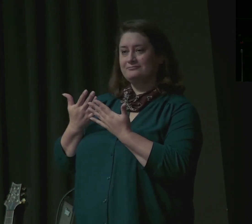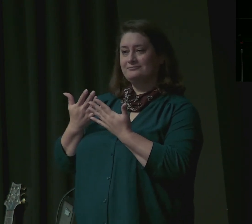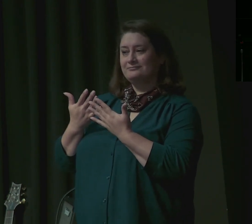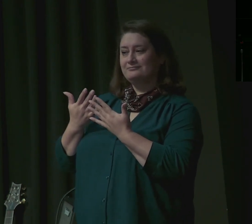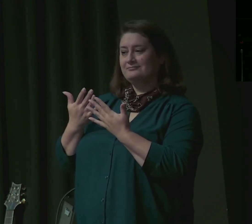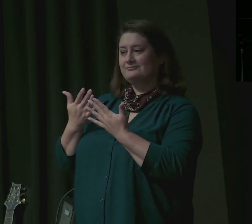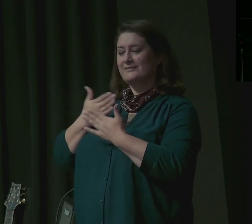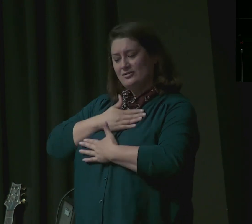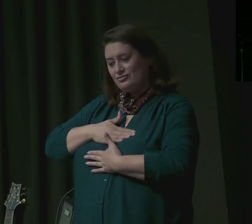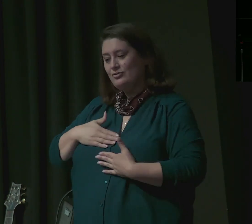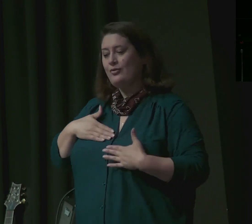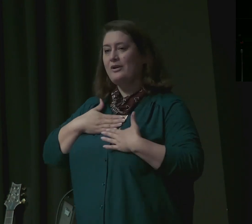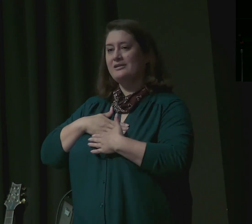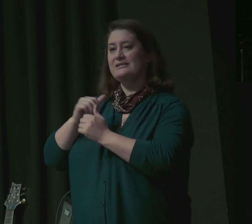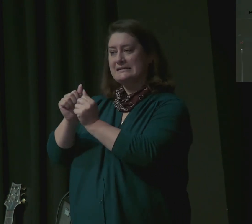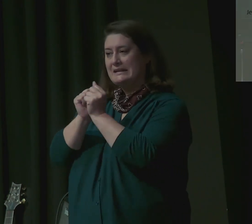What do we make of this?